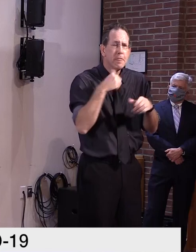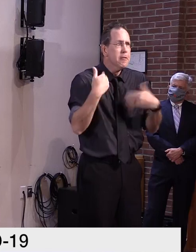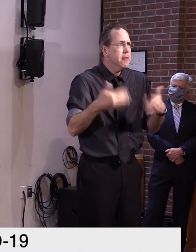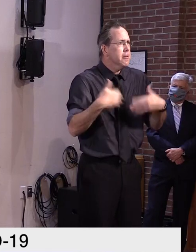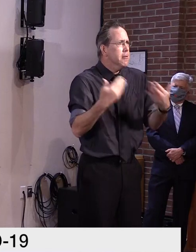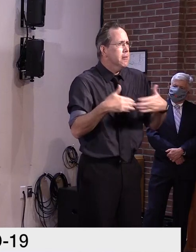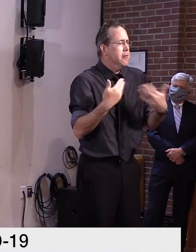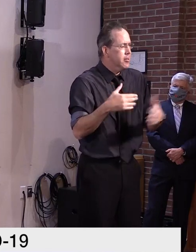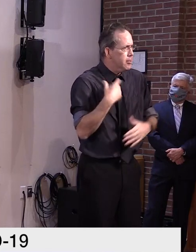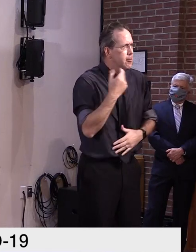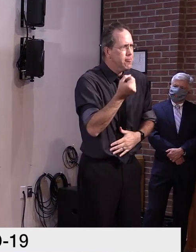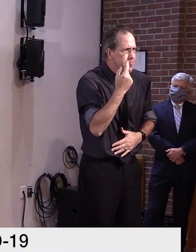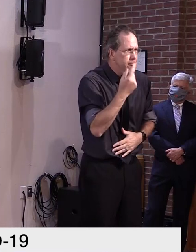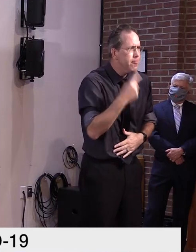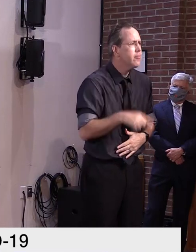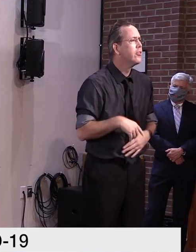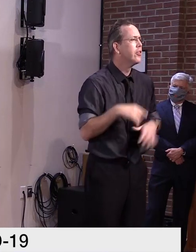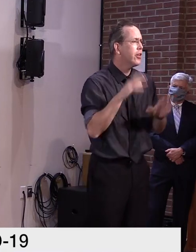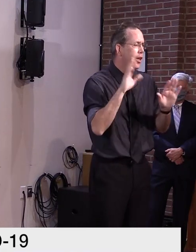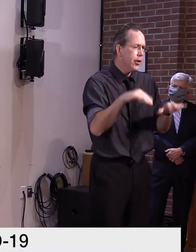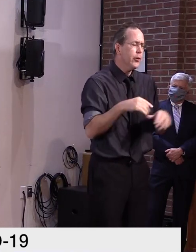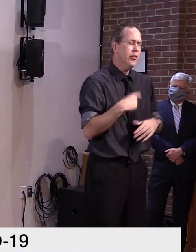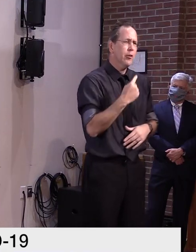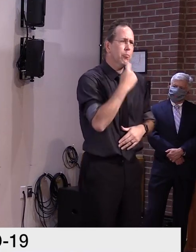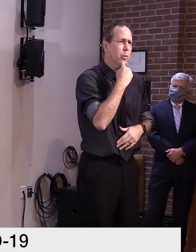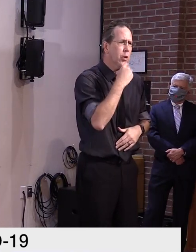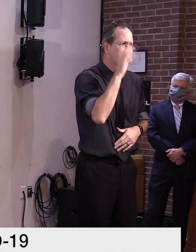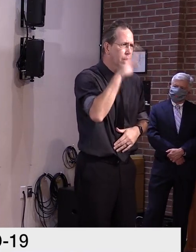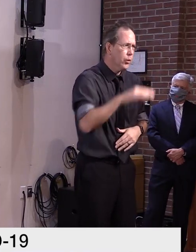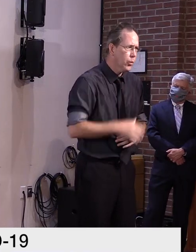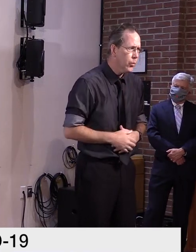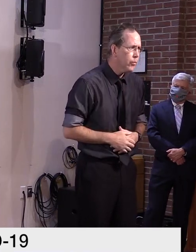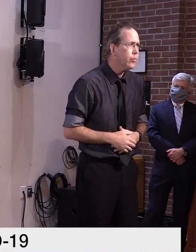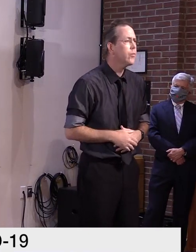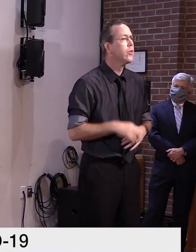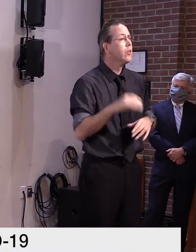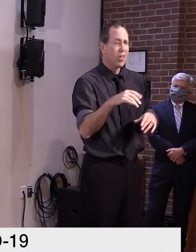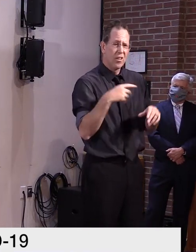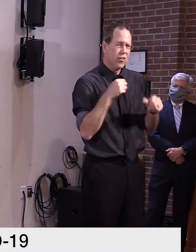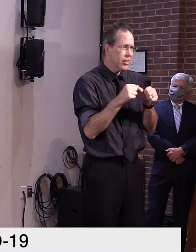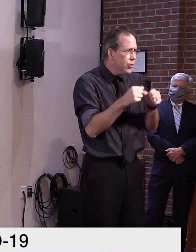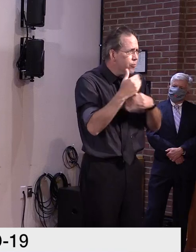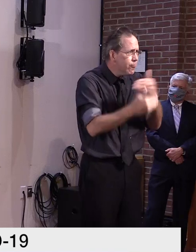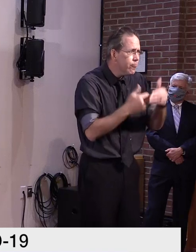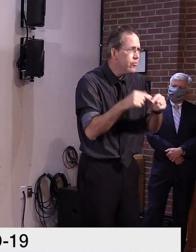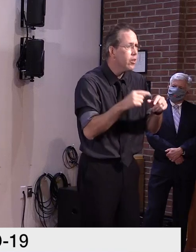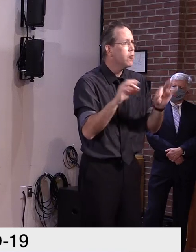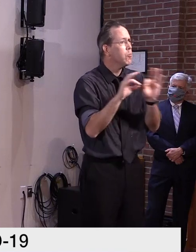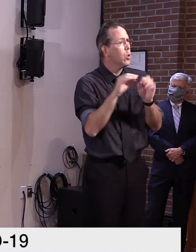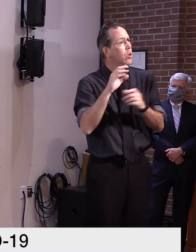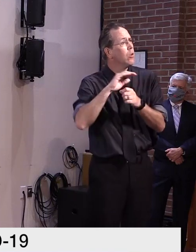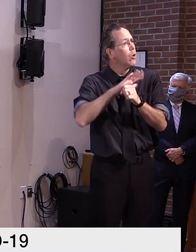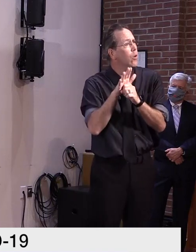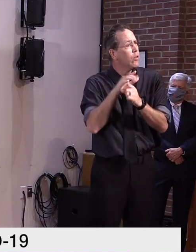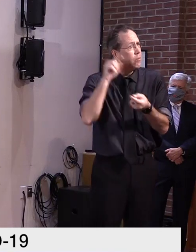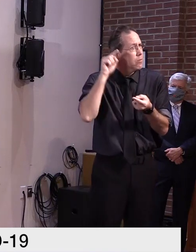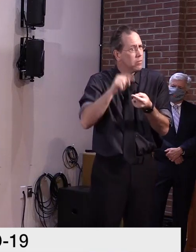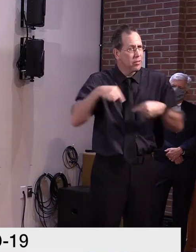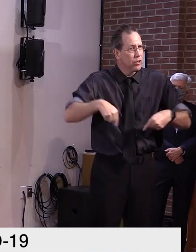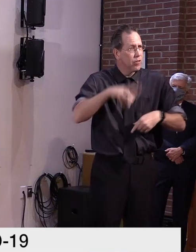But if we continue down this path, if our numbers remain good once we get through school reopening and college return,